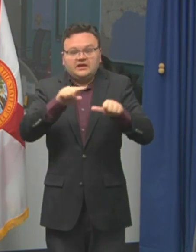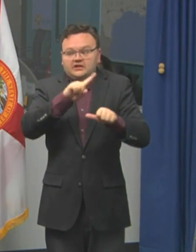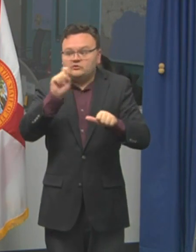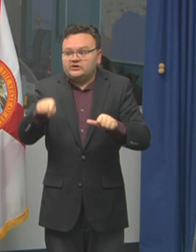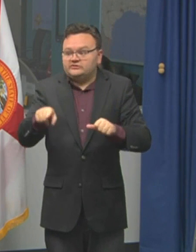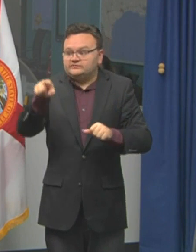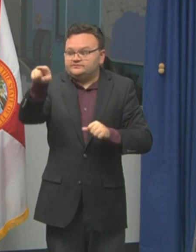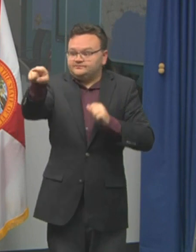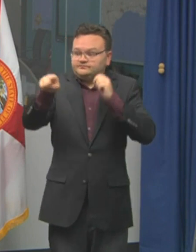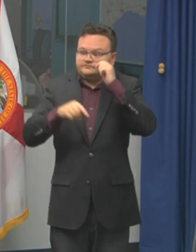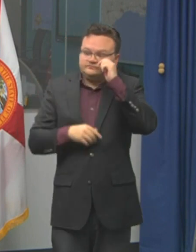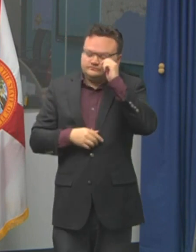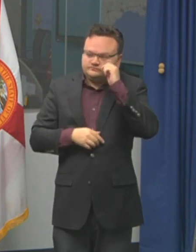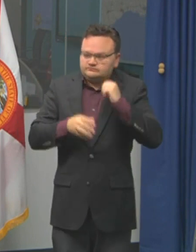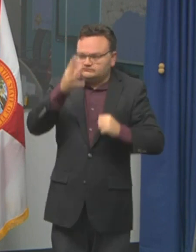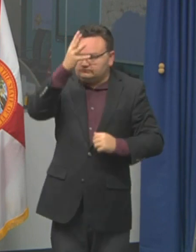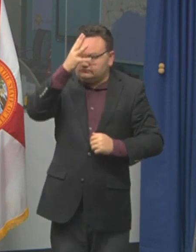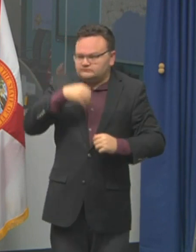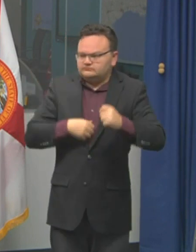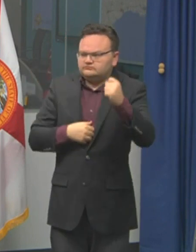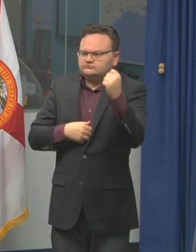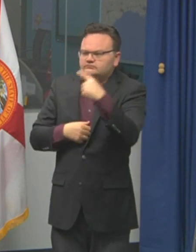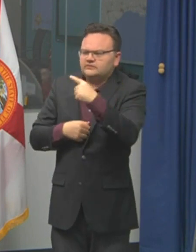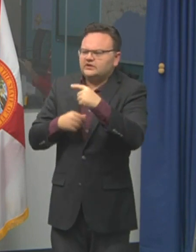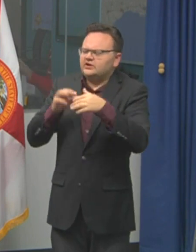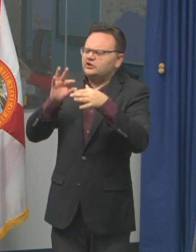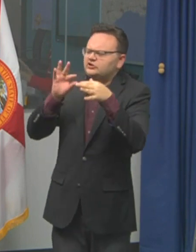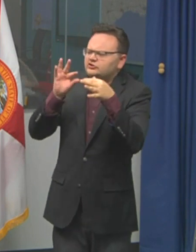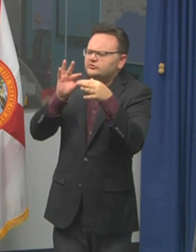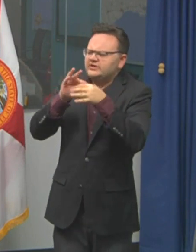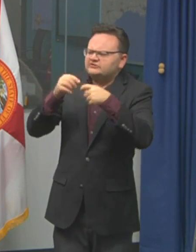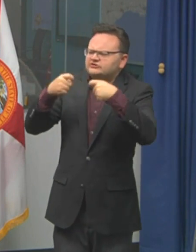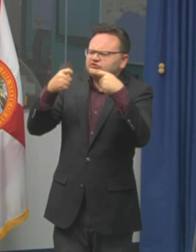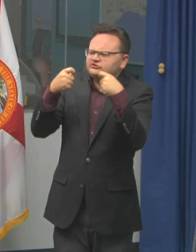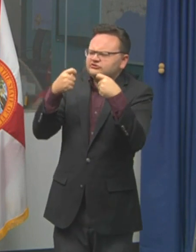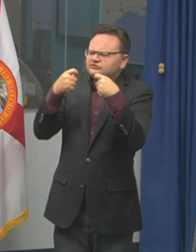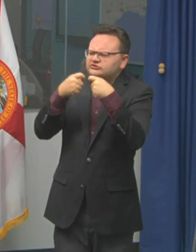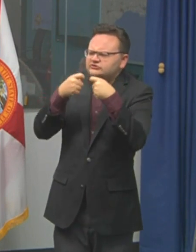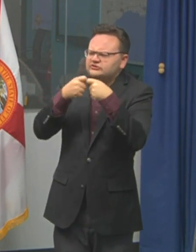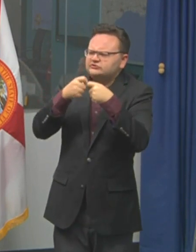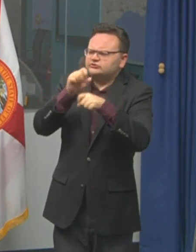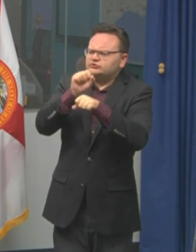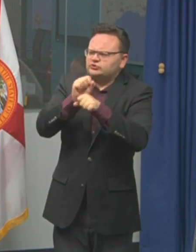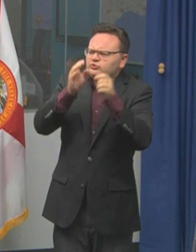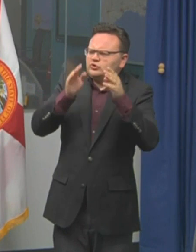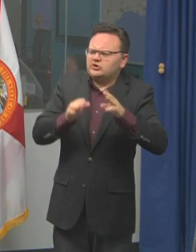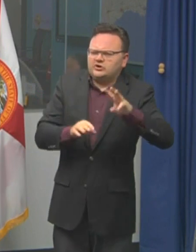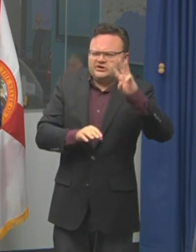Yeah. Yeah. You mentioned 6000 utility workers. Yeah. Guard also being posted anywhere or?